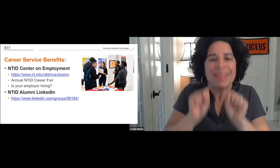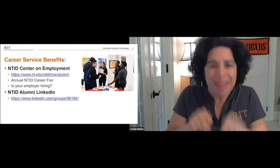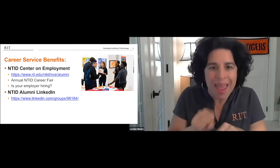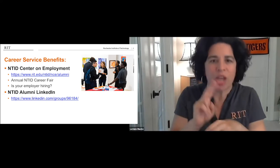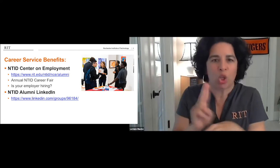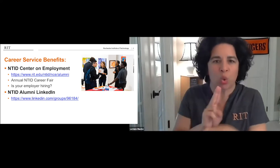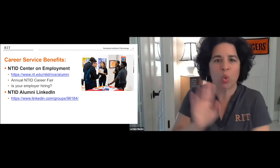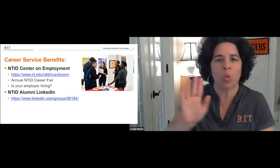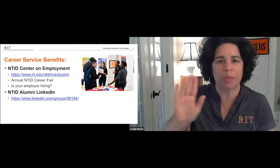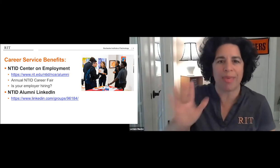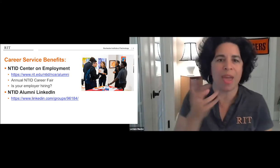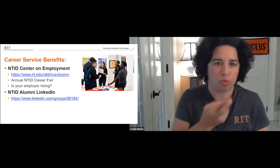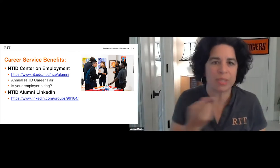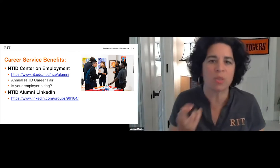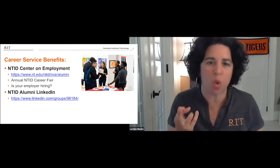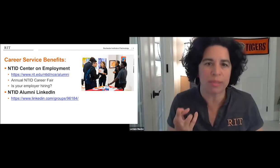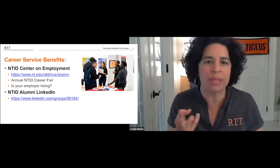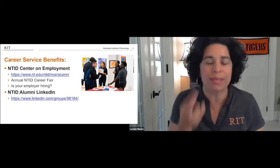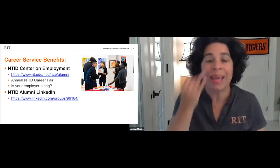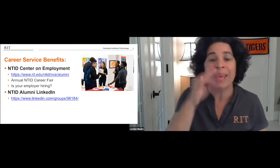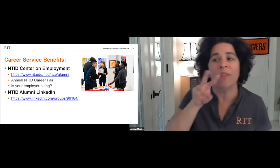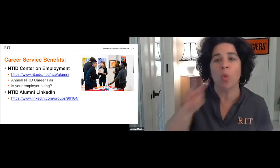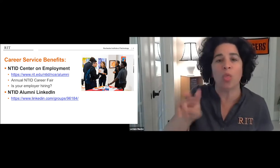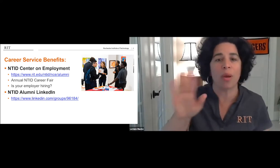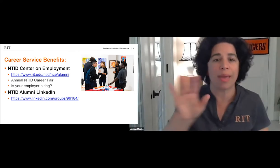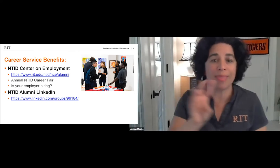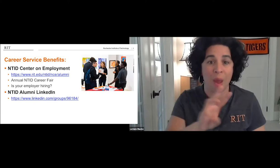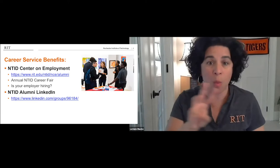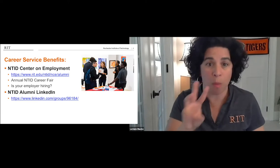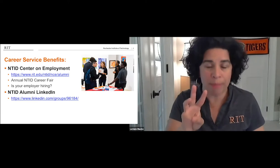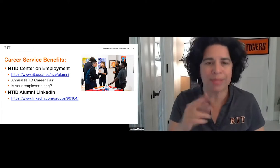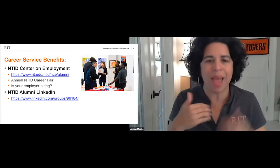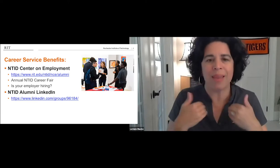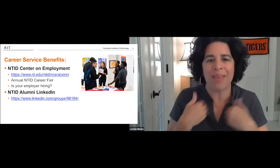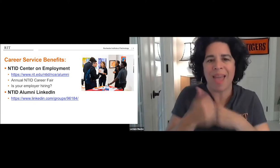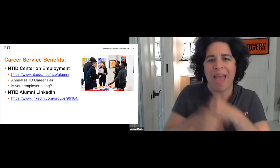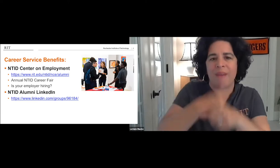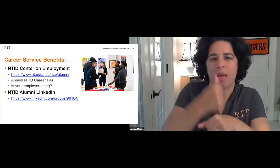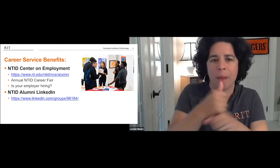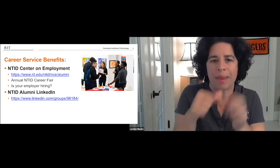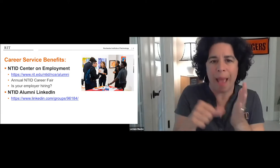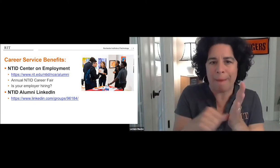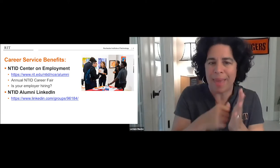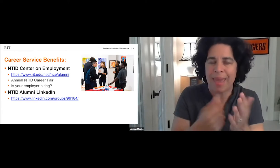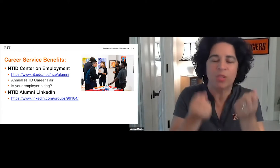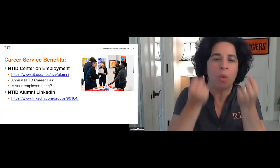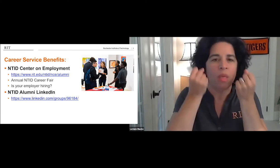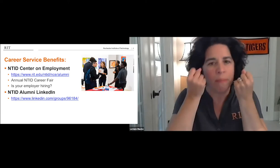Center for Employment, and it's a wonderful resource that alumni are able to use alongside our students. There's